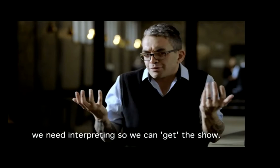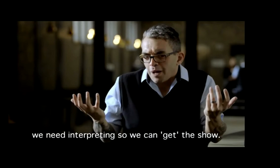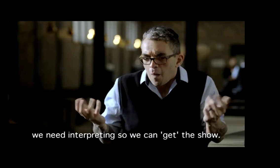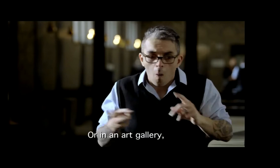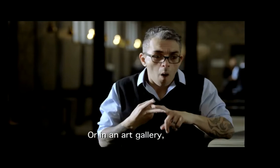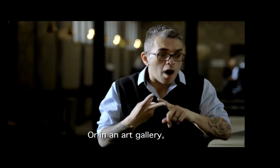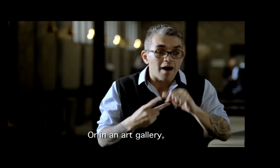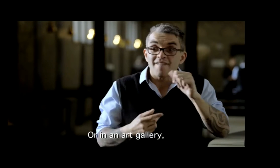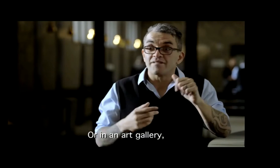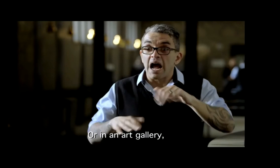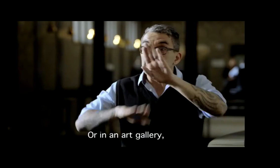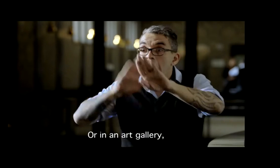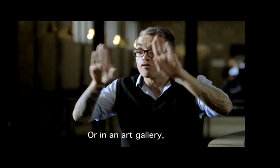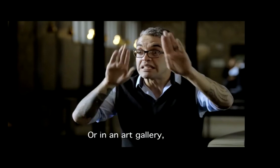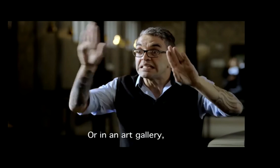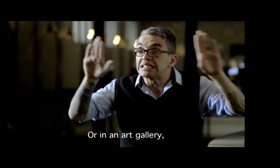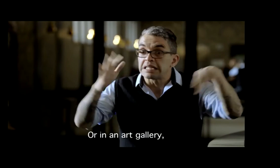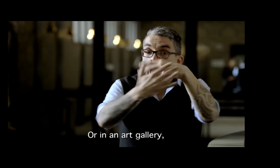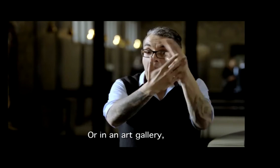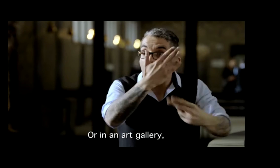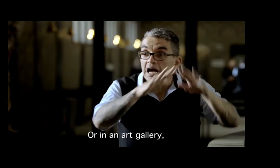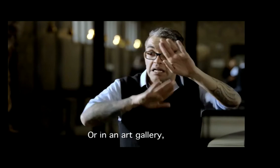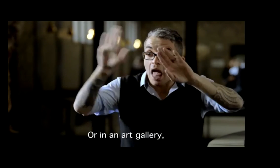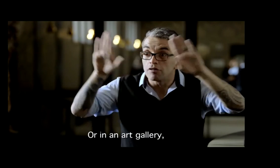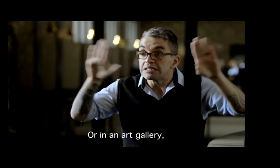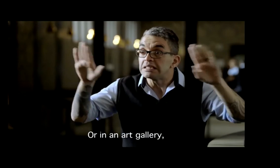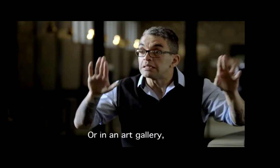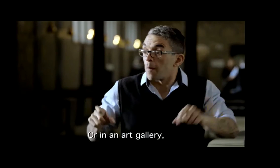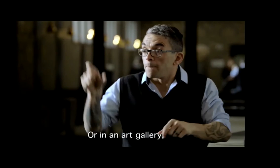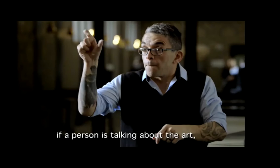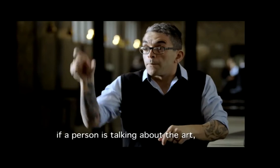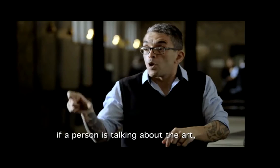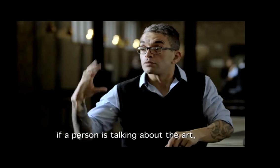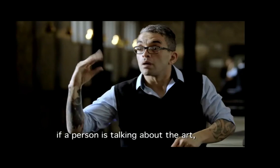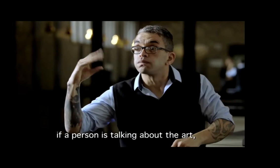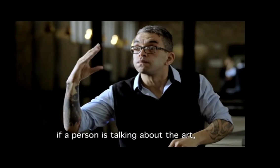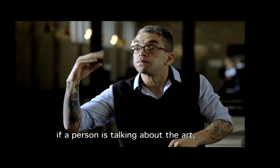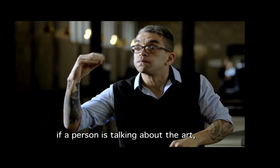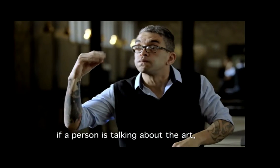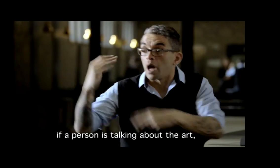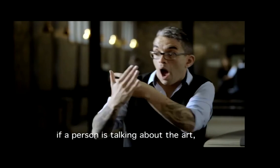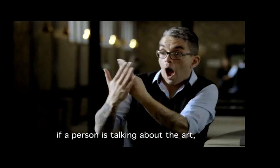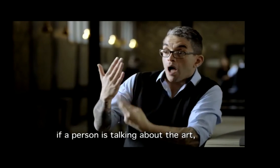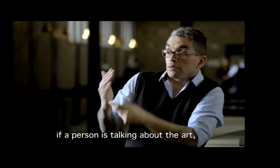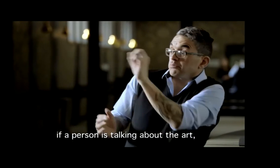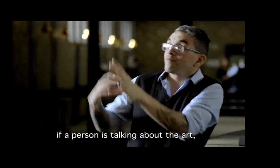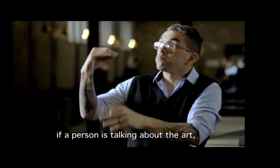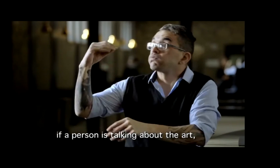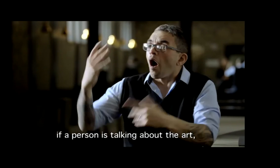Or in an art gallery. If a person's talking about the art, then we need that told to us through an interpreter. If there's no interpreter, then it's just